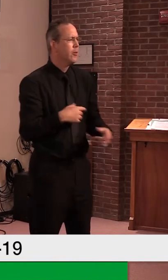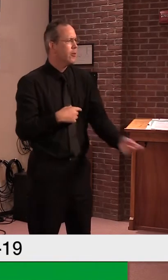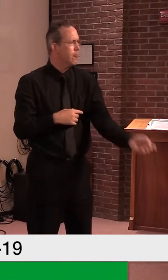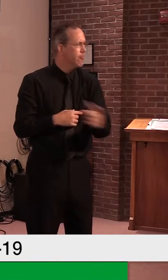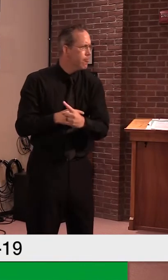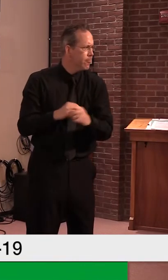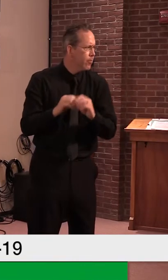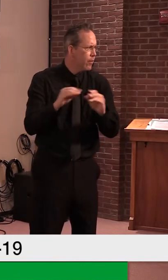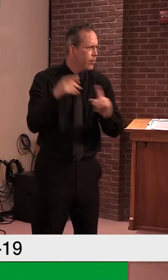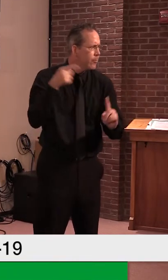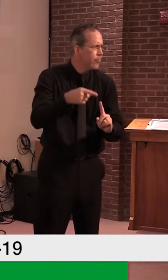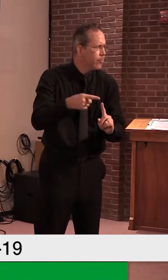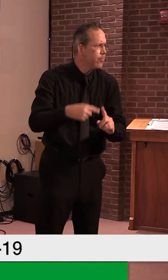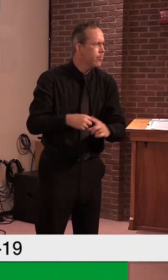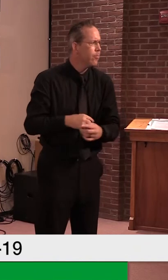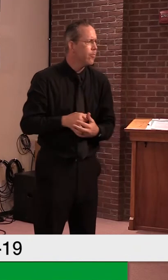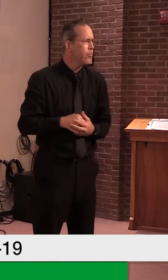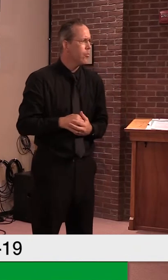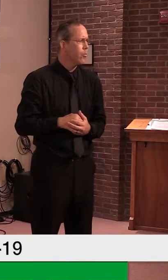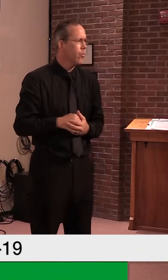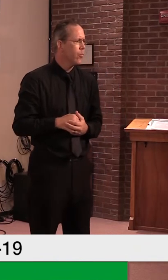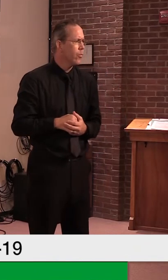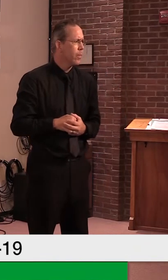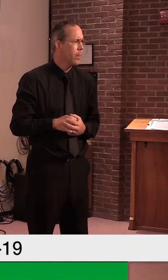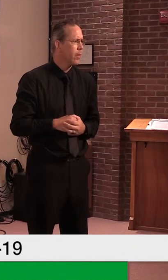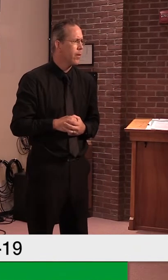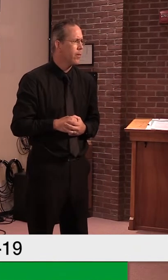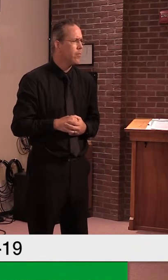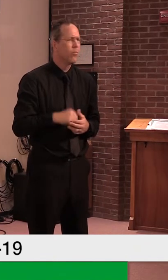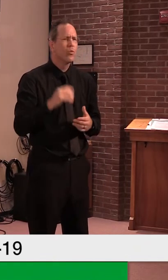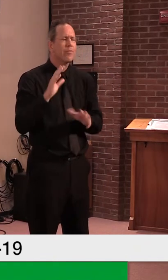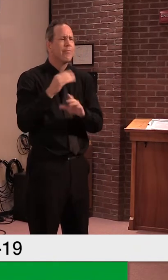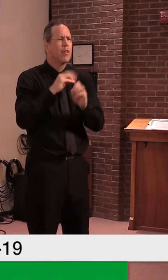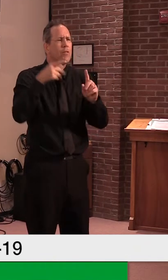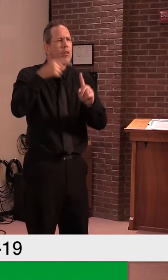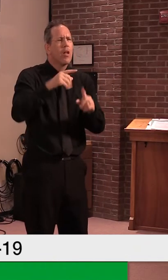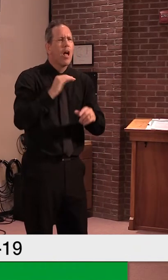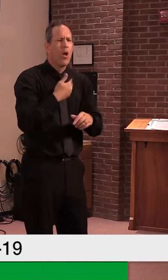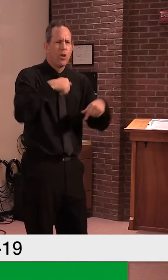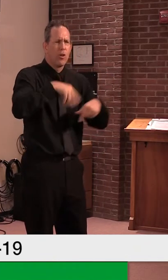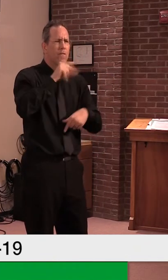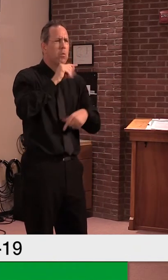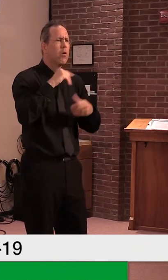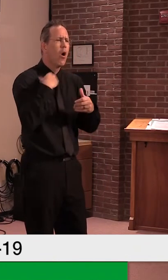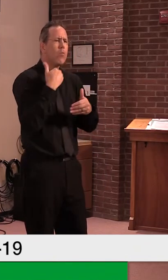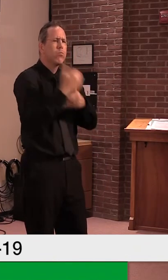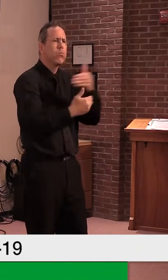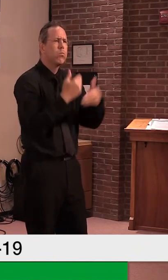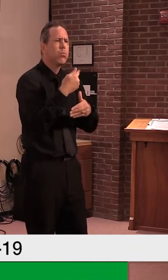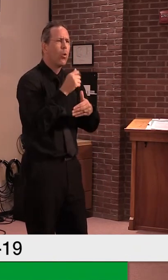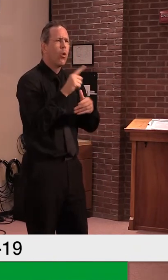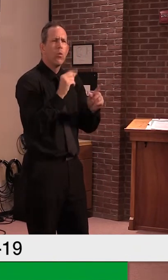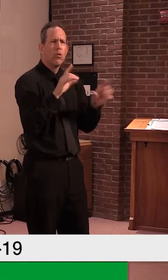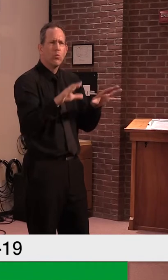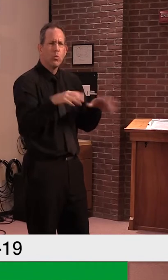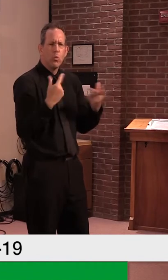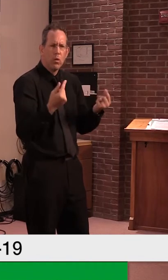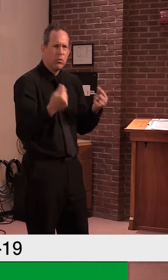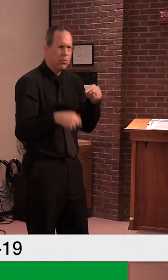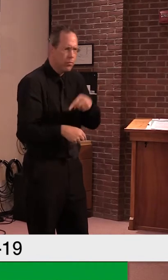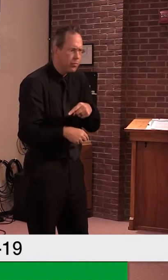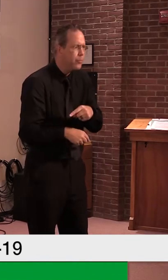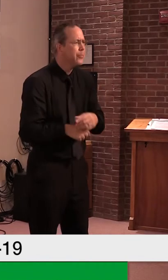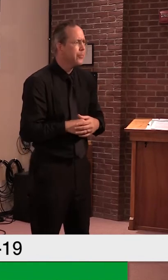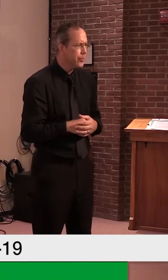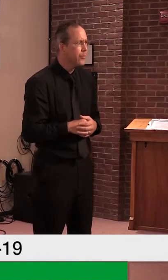week or thereabouts, we test an entire facility. Um, so yesterday we tested